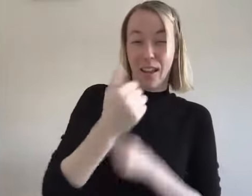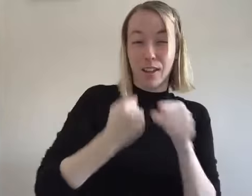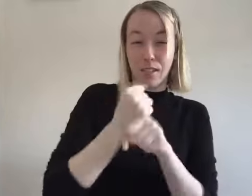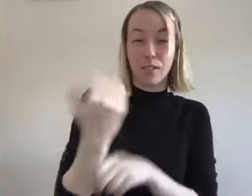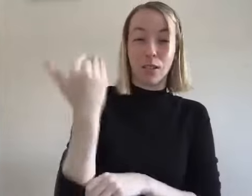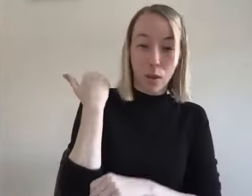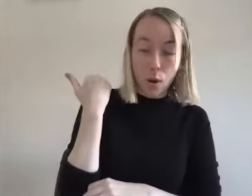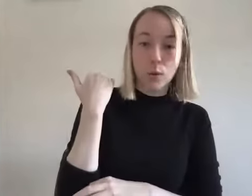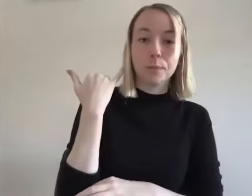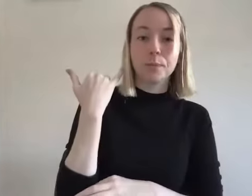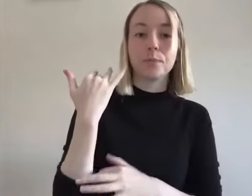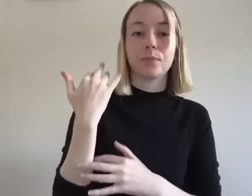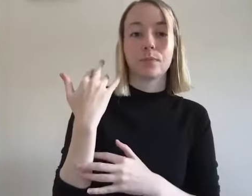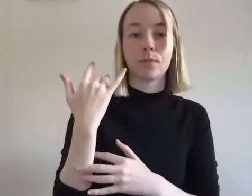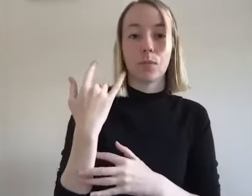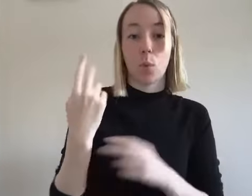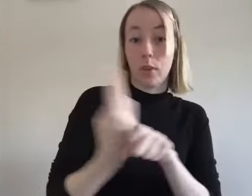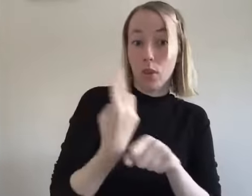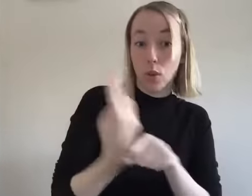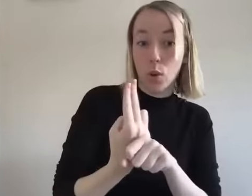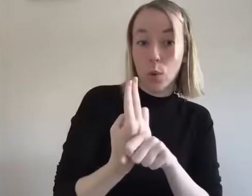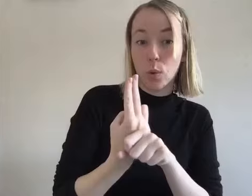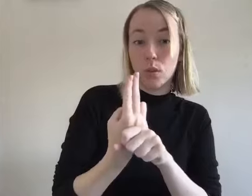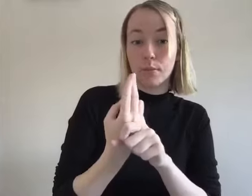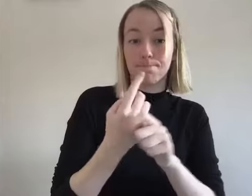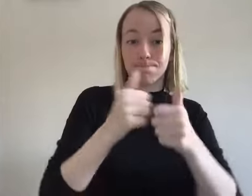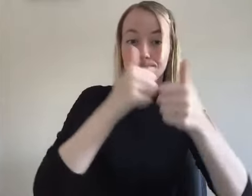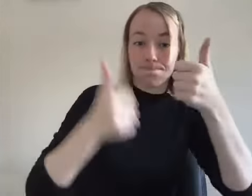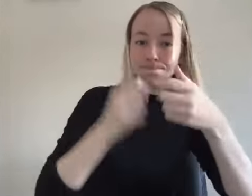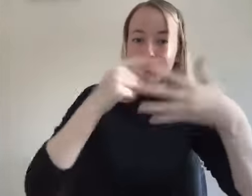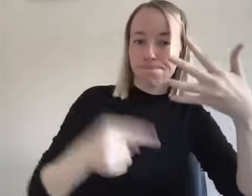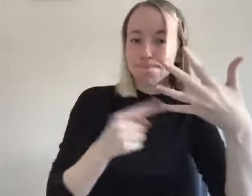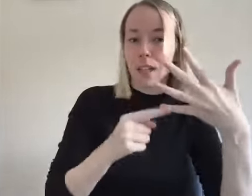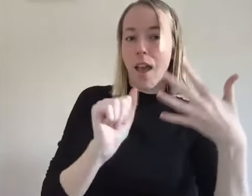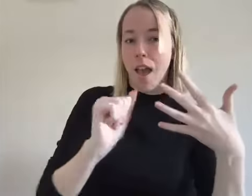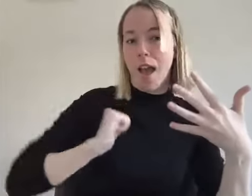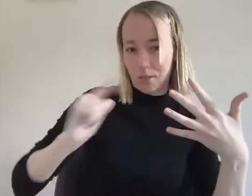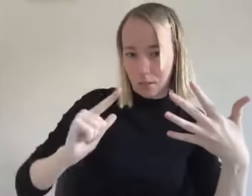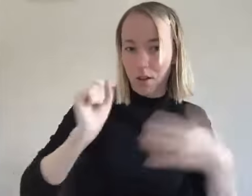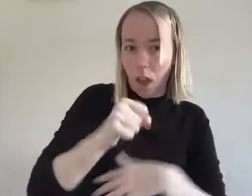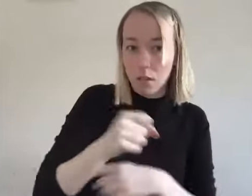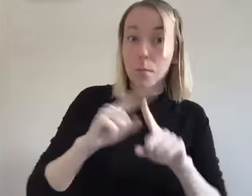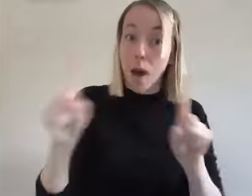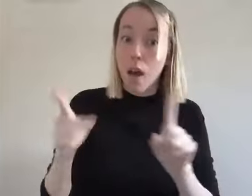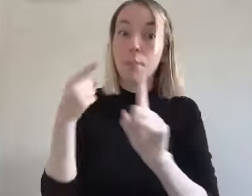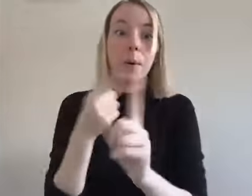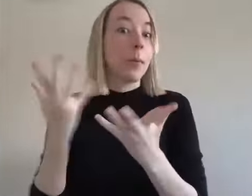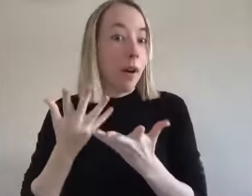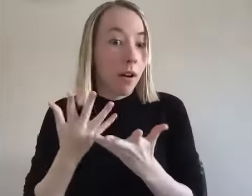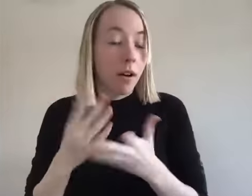wso about 10 years ago uh we we we actually use it it's a designation under alan on um but